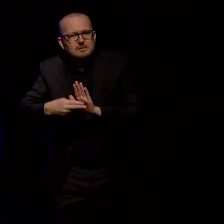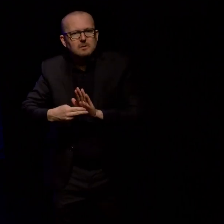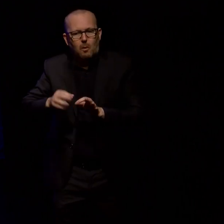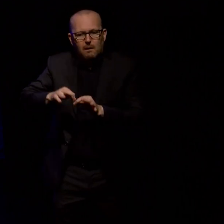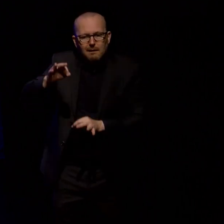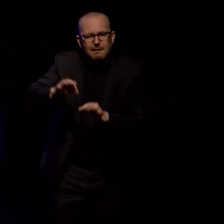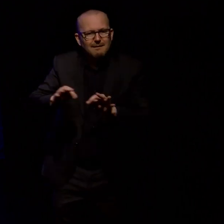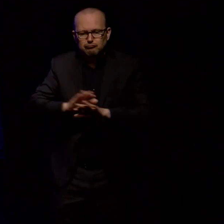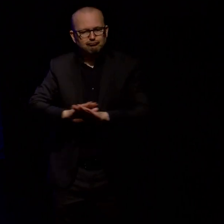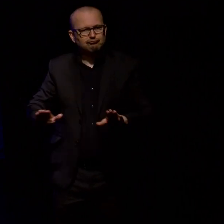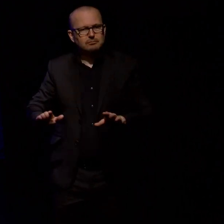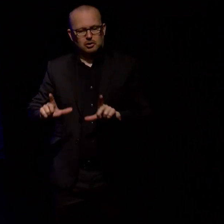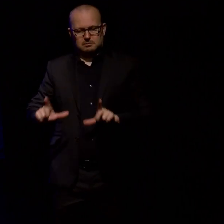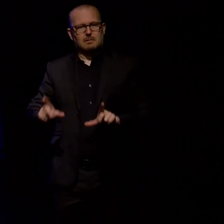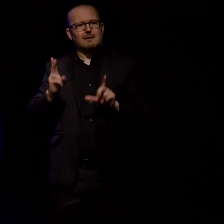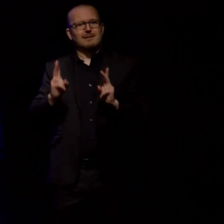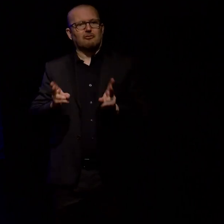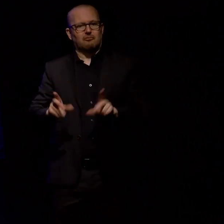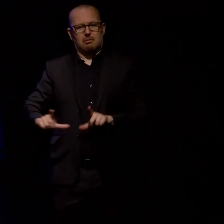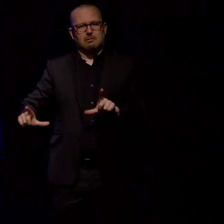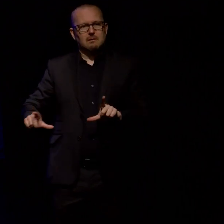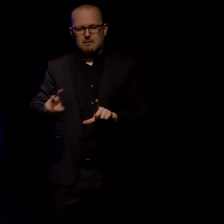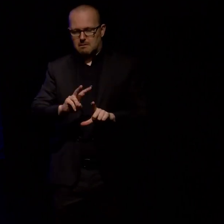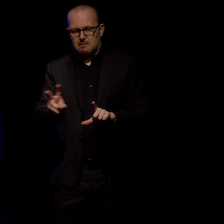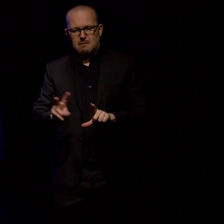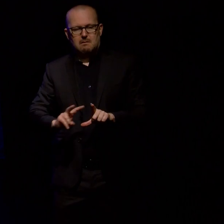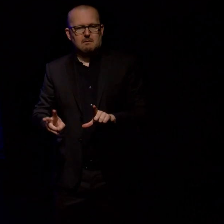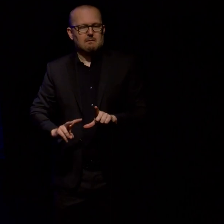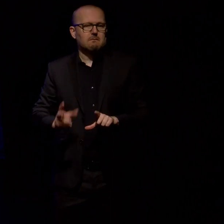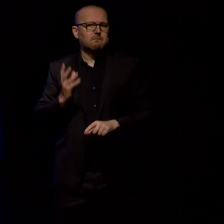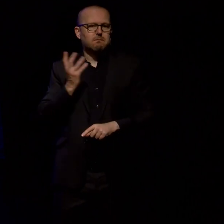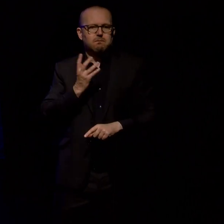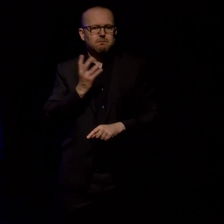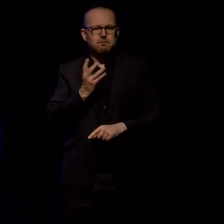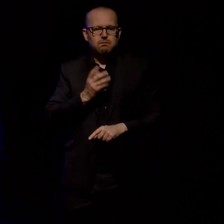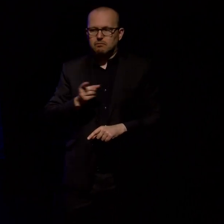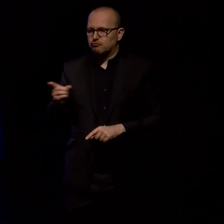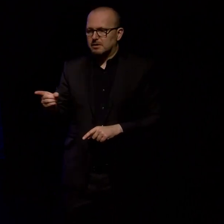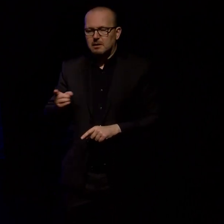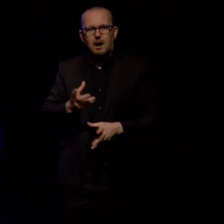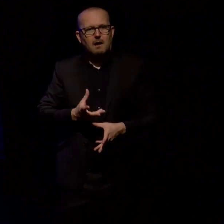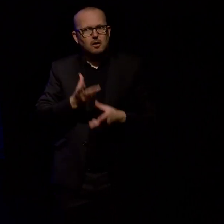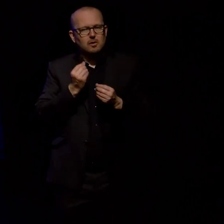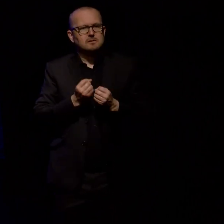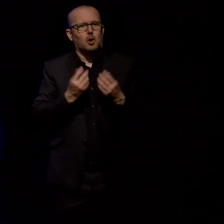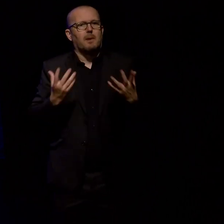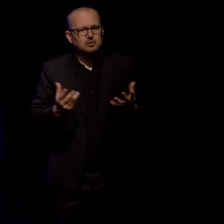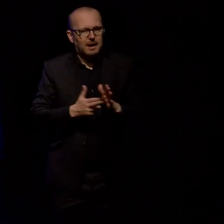and your eye can just wander freely across it. And I love it. I've learnt so much about Tafinua from these maps.